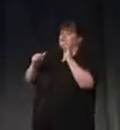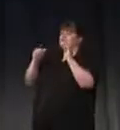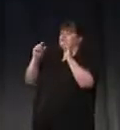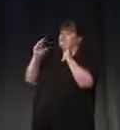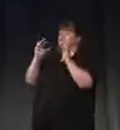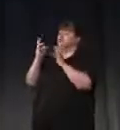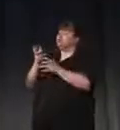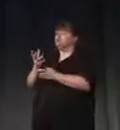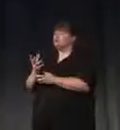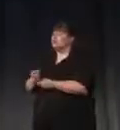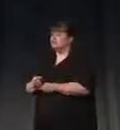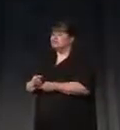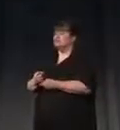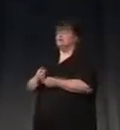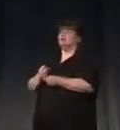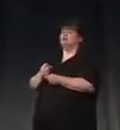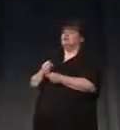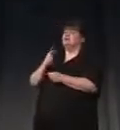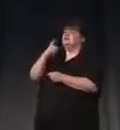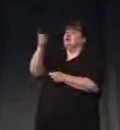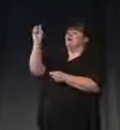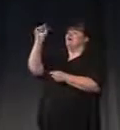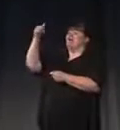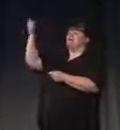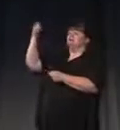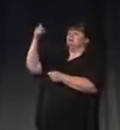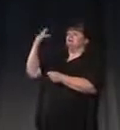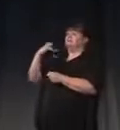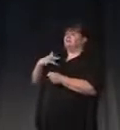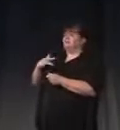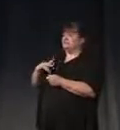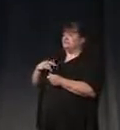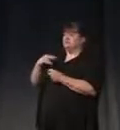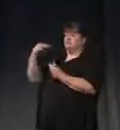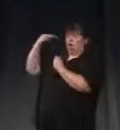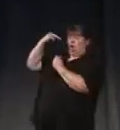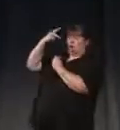that something else is doing the sensing and watching out for her.